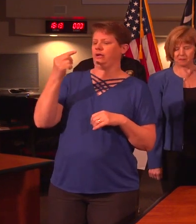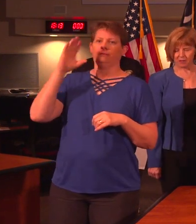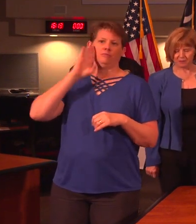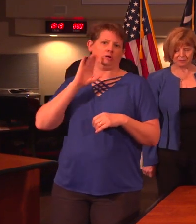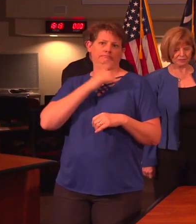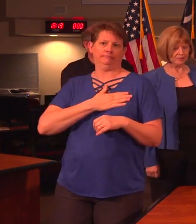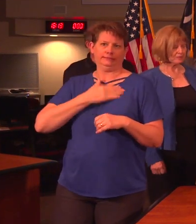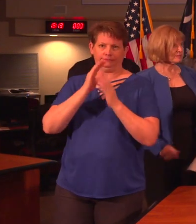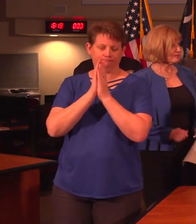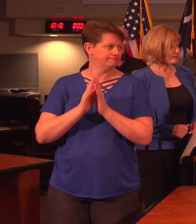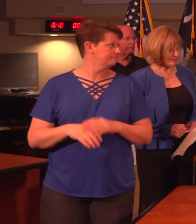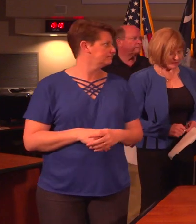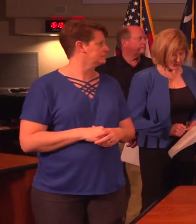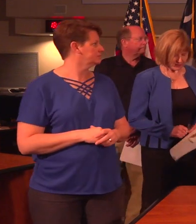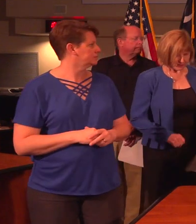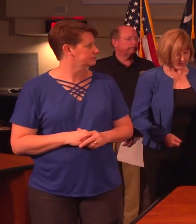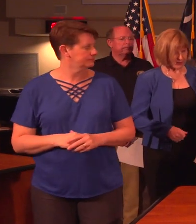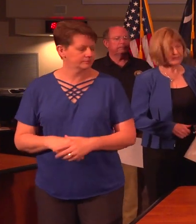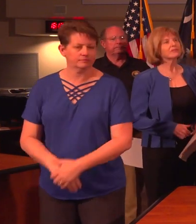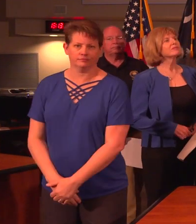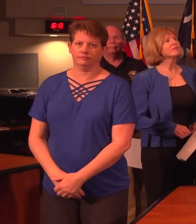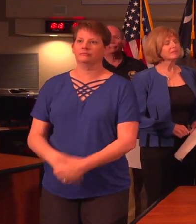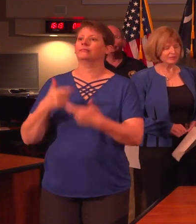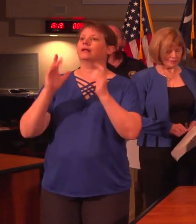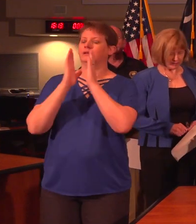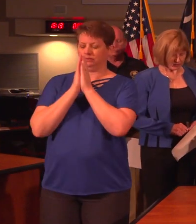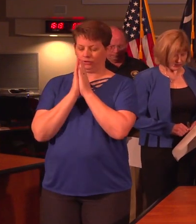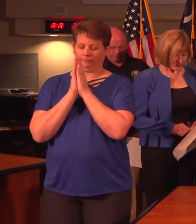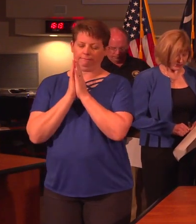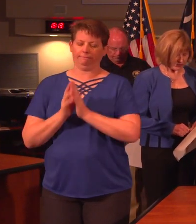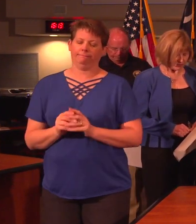If you please, Chaplain. Yes, sir. Captain. Let us pray.